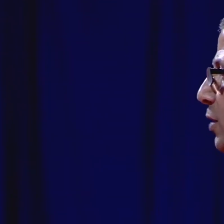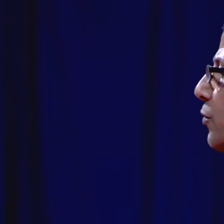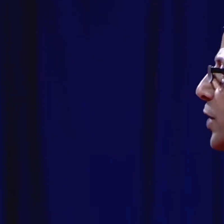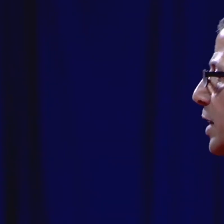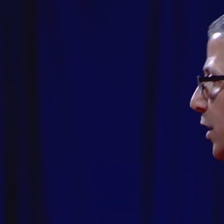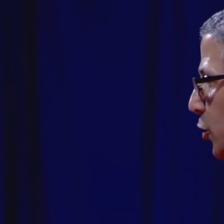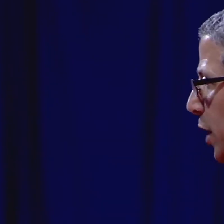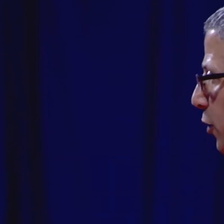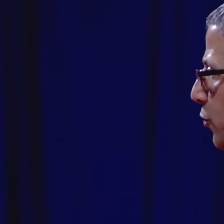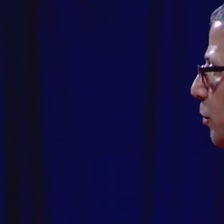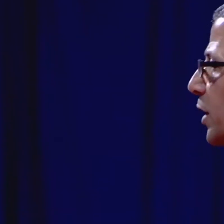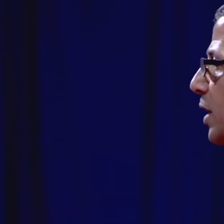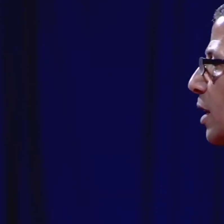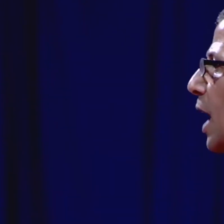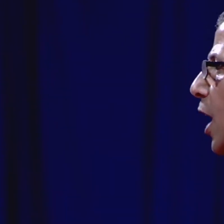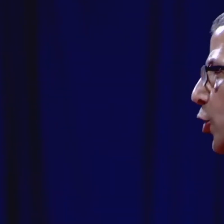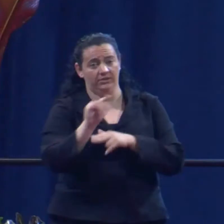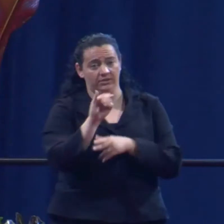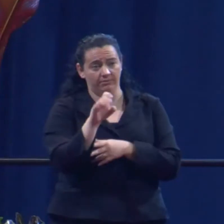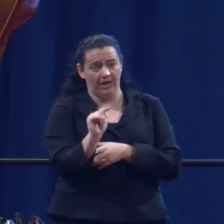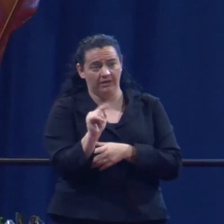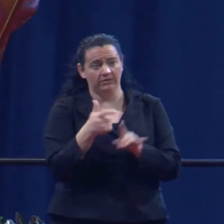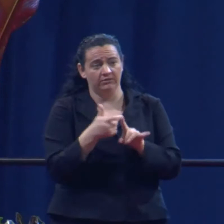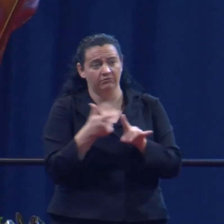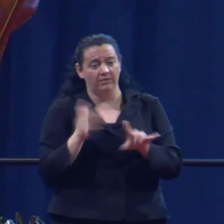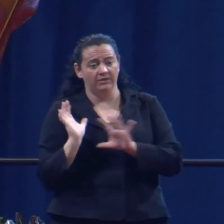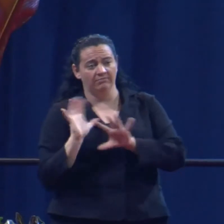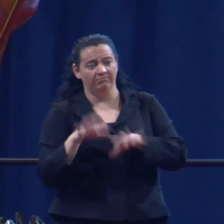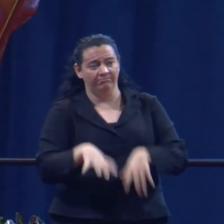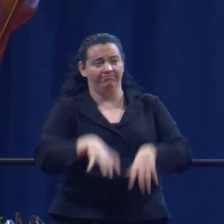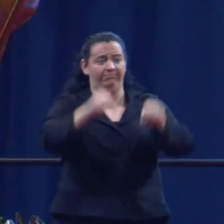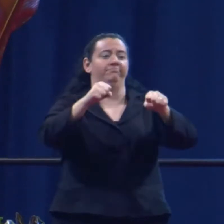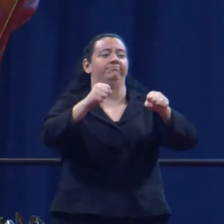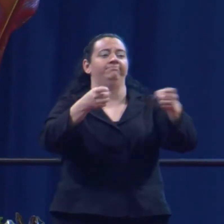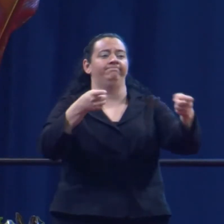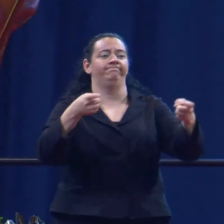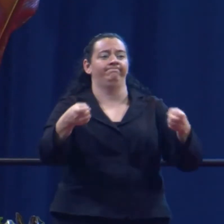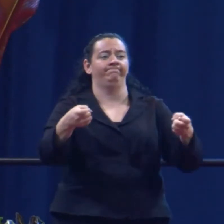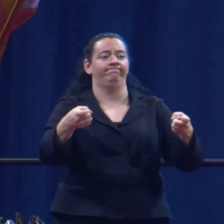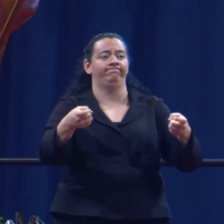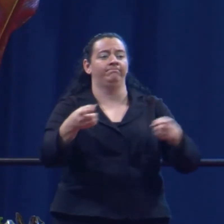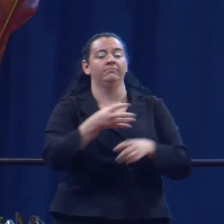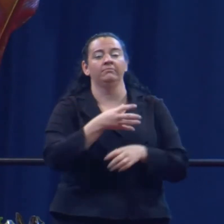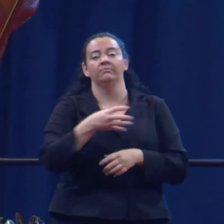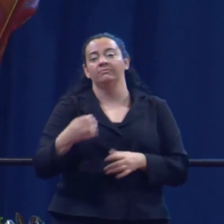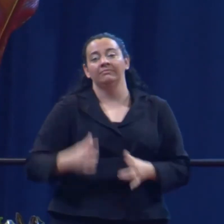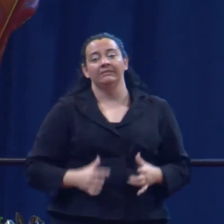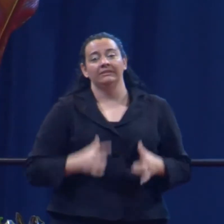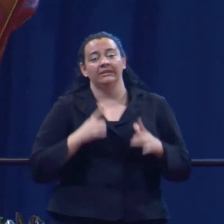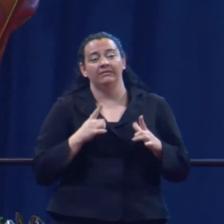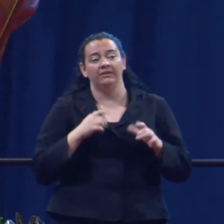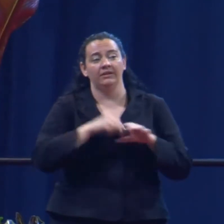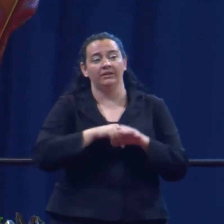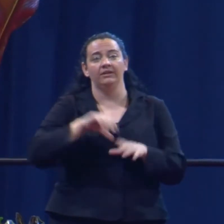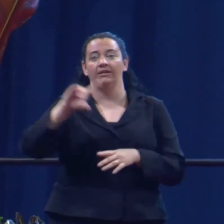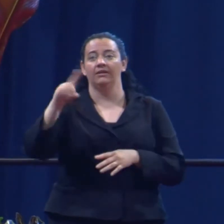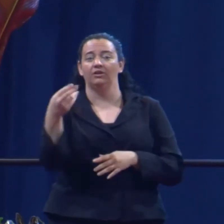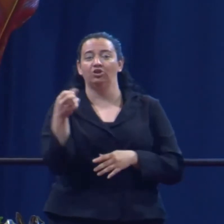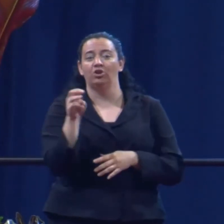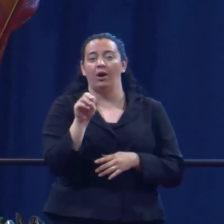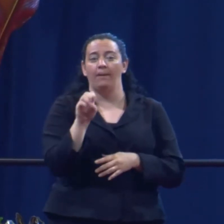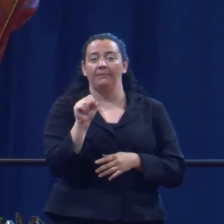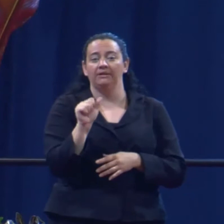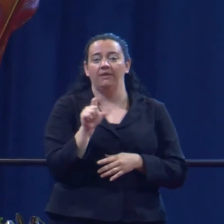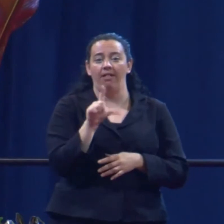fleeing Tibet from the occupation, and living in Dharamsala, India,